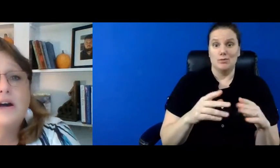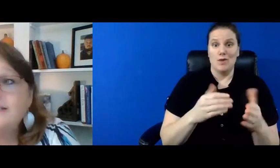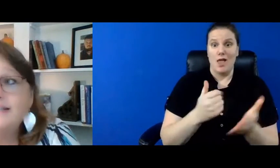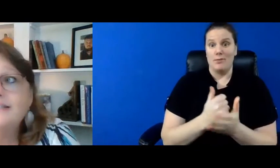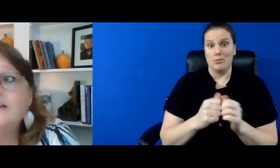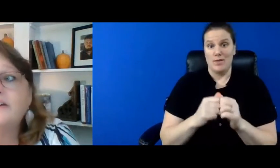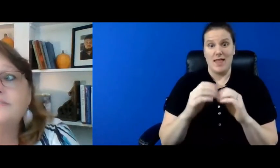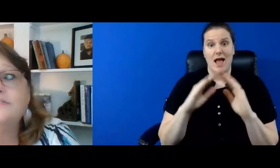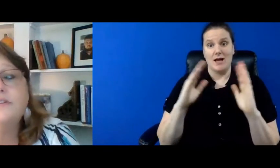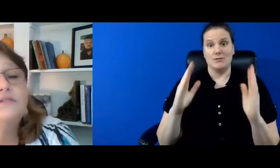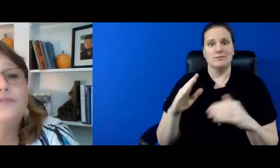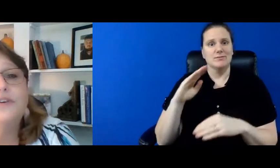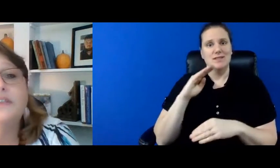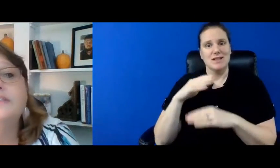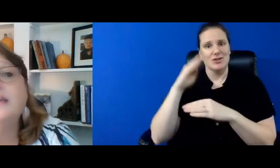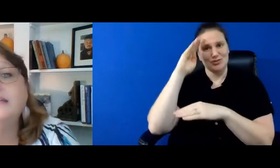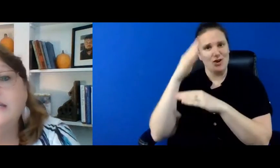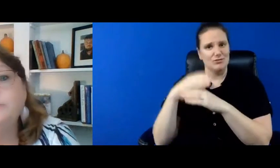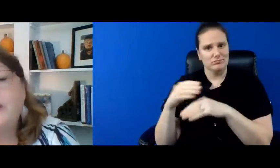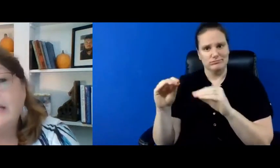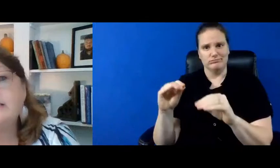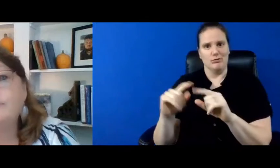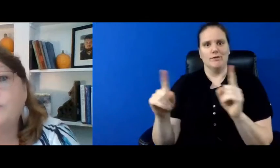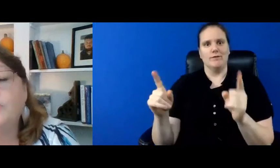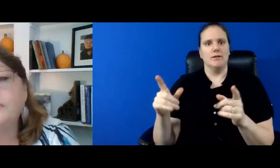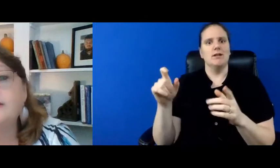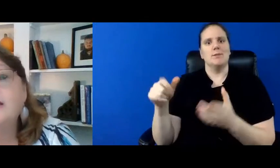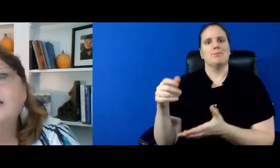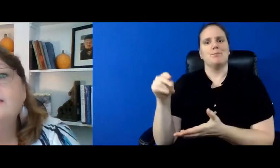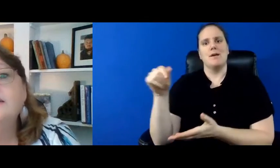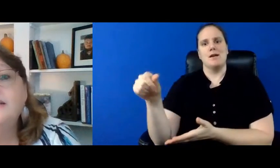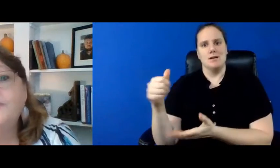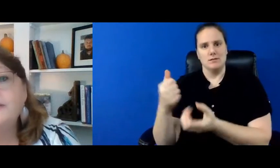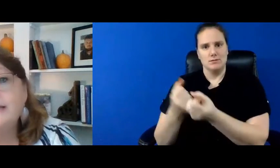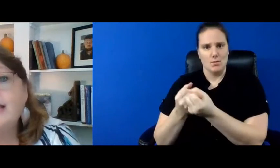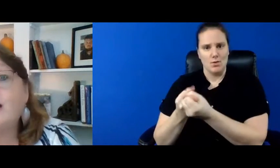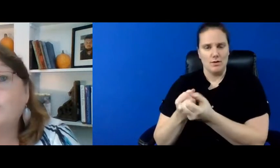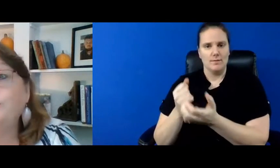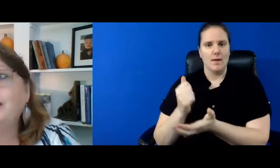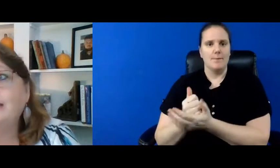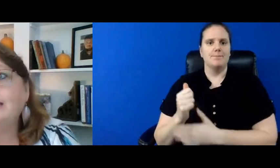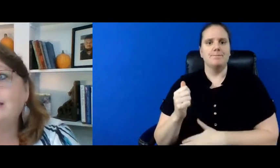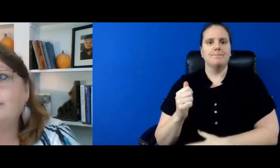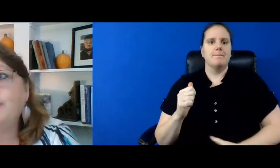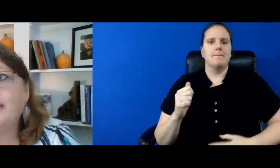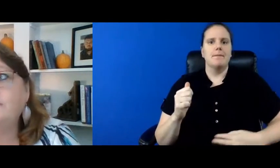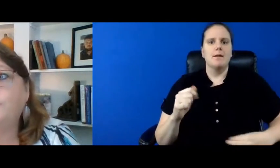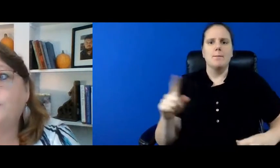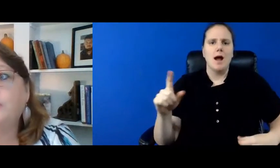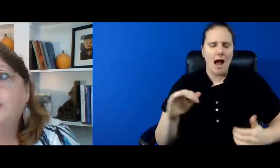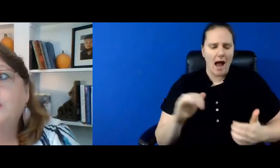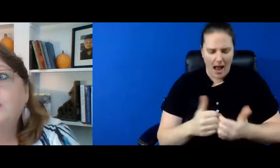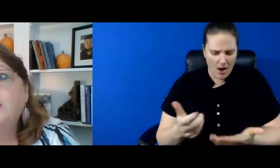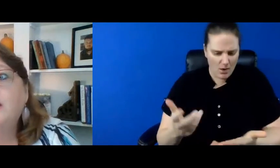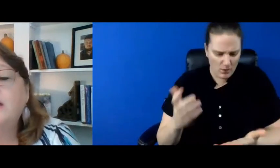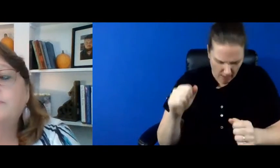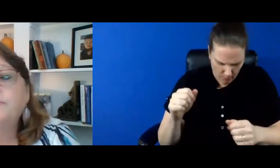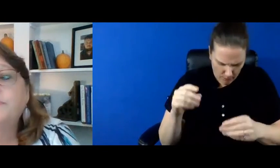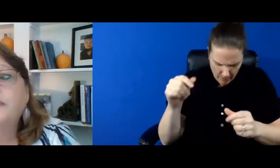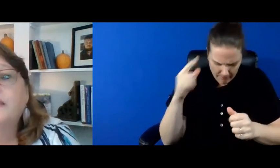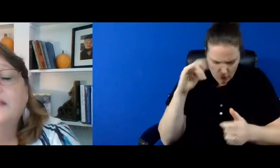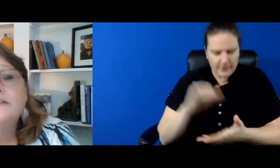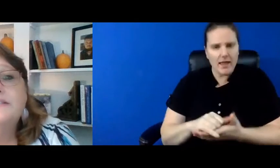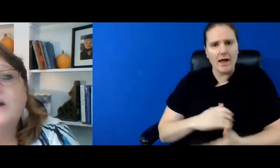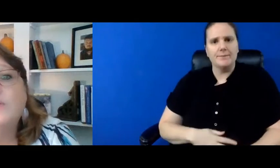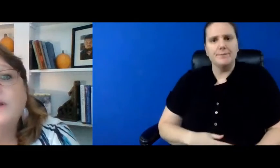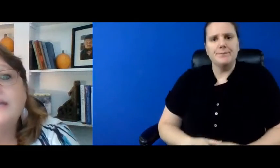our sons and daughters are no different they need paid supports the difference is how are we going to get them paid for um